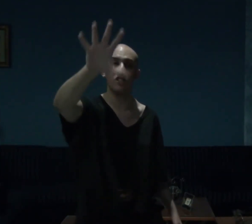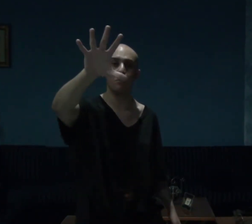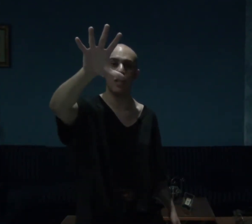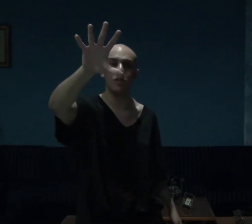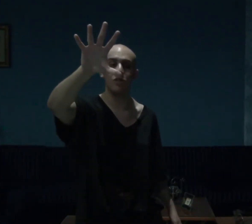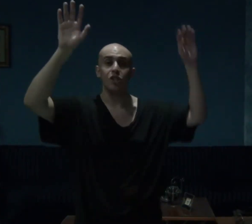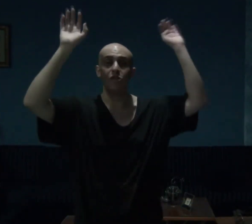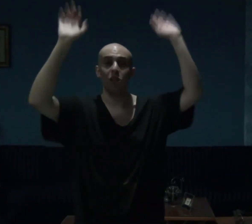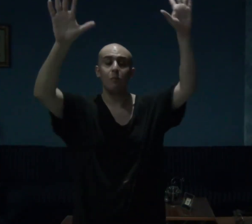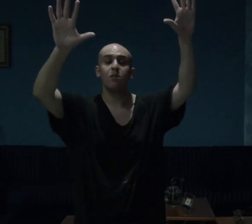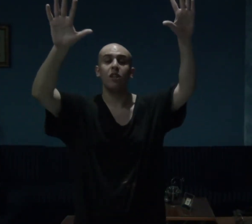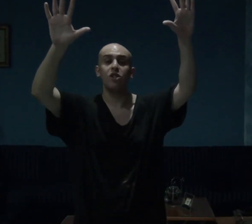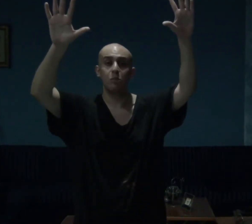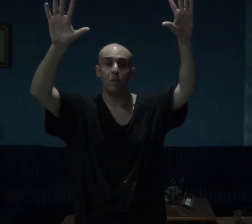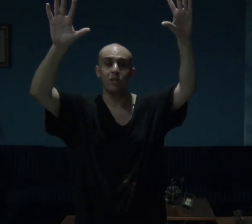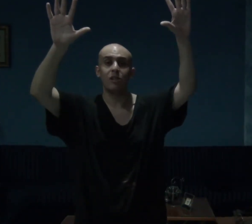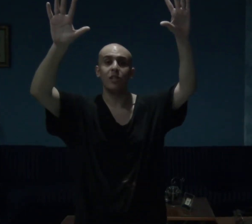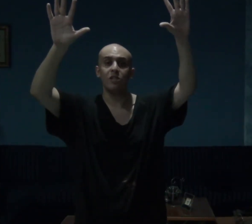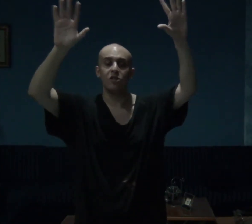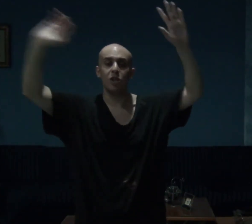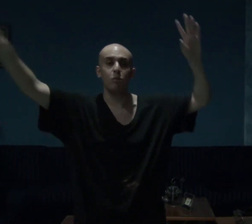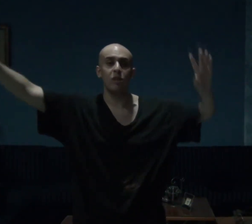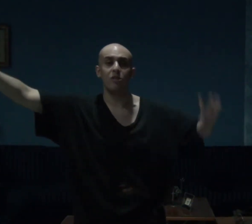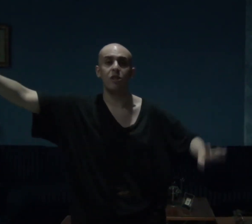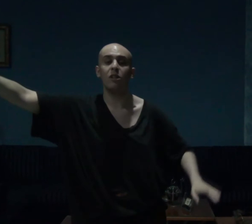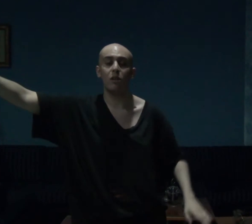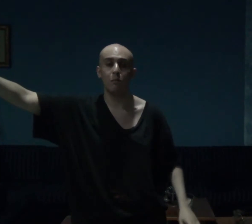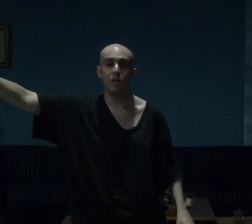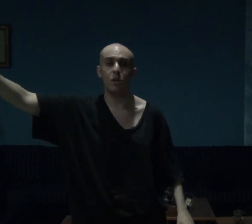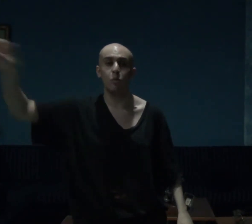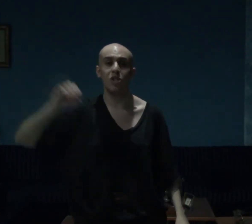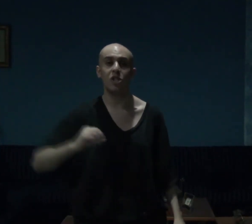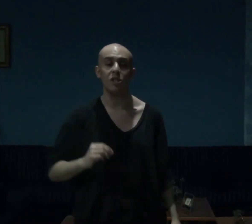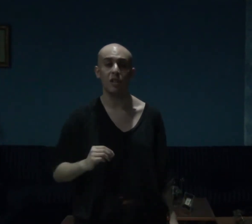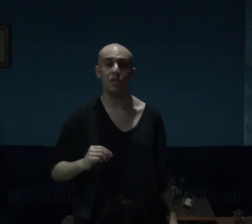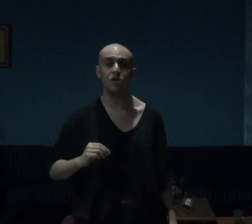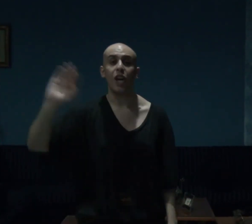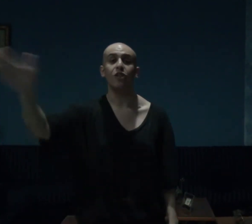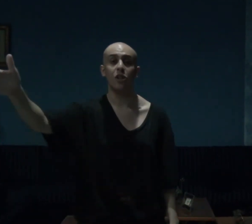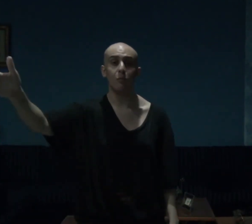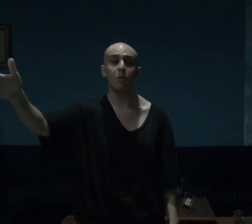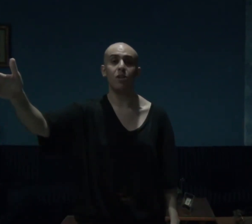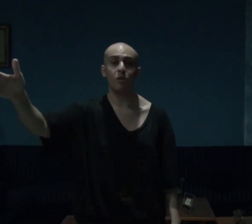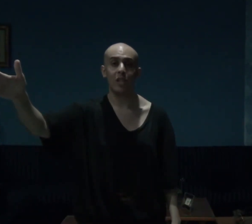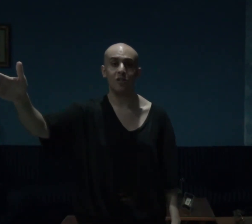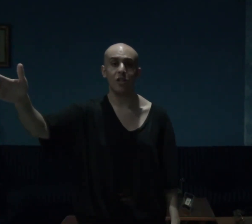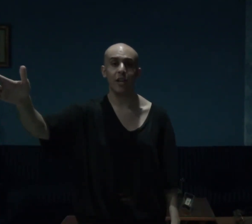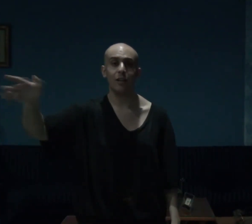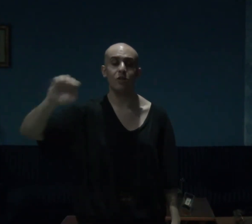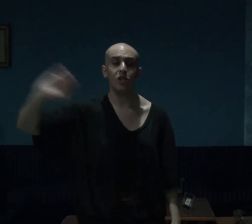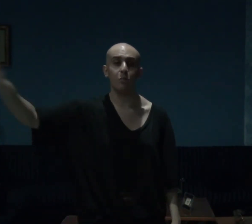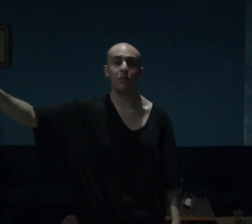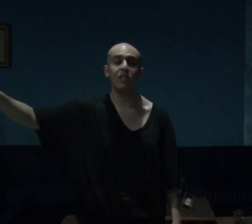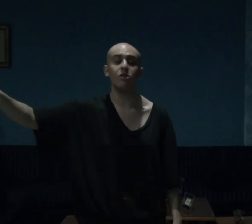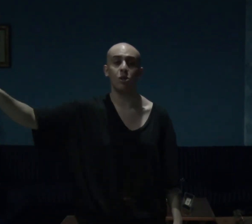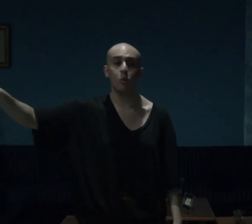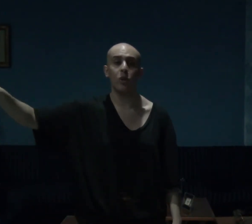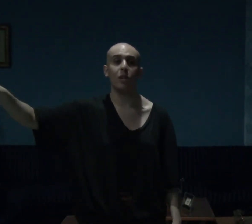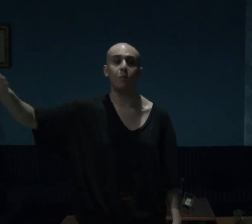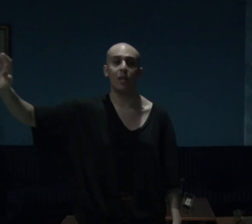spot in the top 10 spot at least she will not tell her mother what she does and her mother guys and gals is played so well by